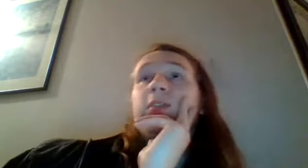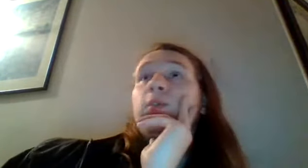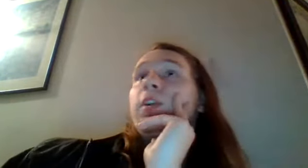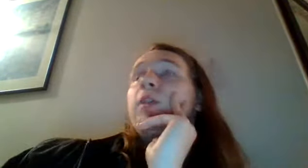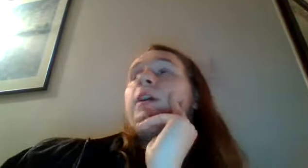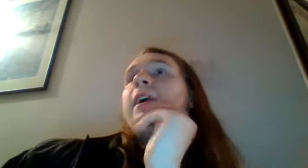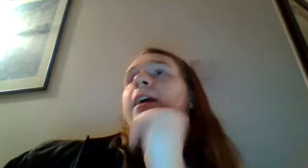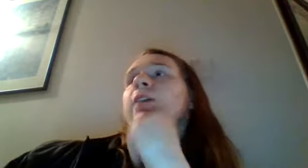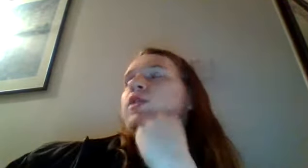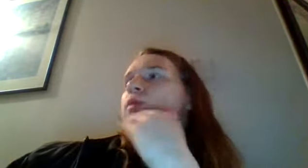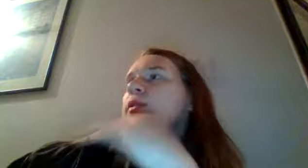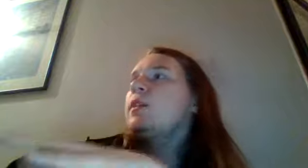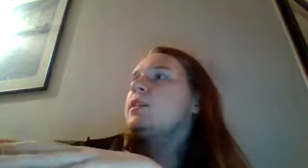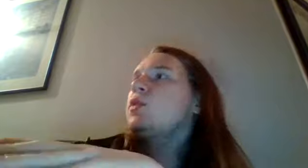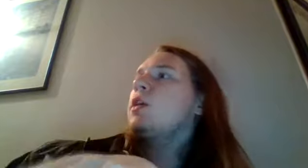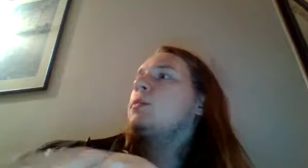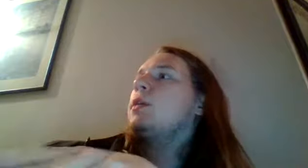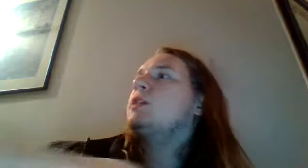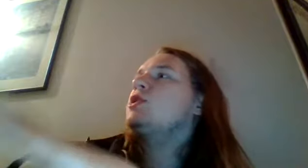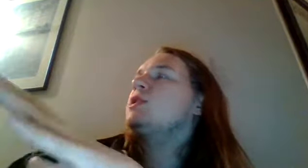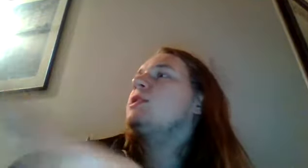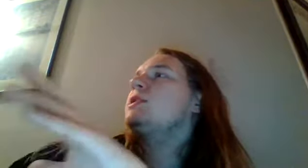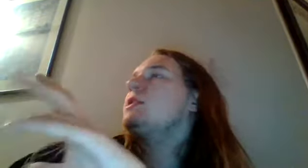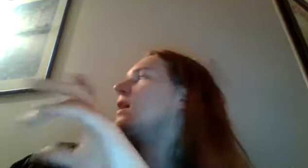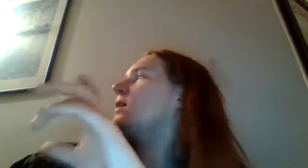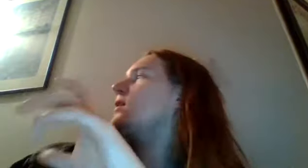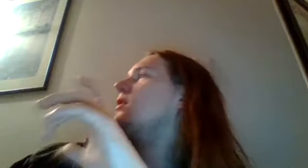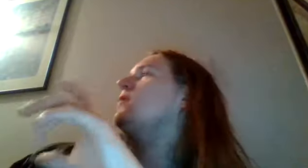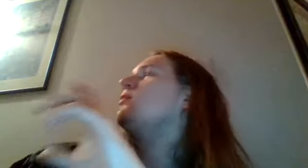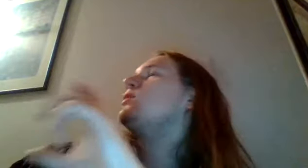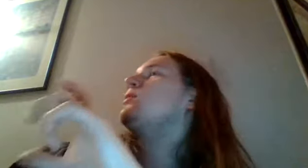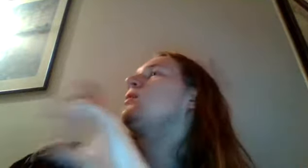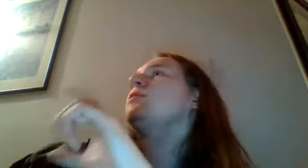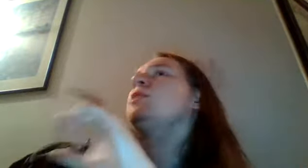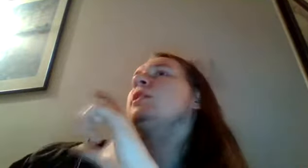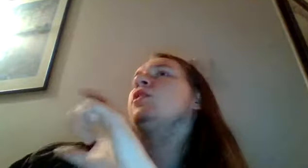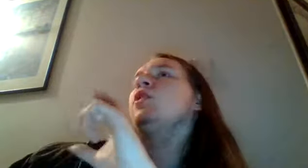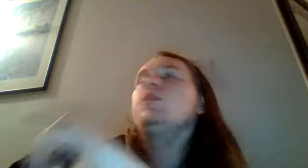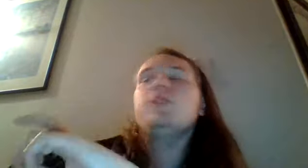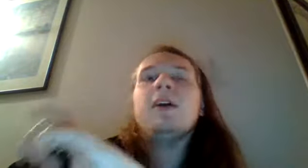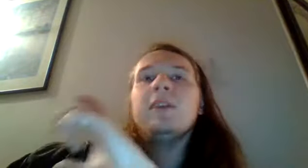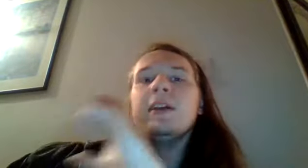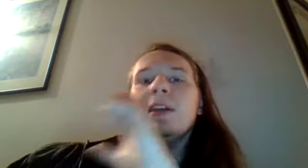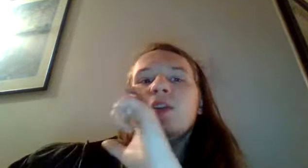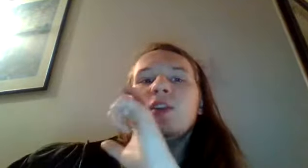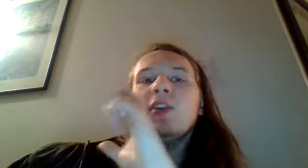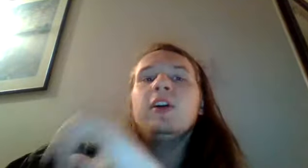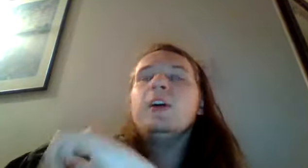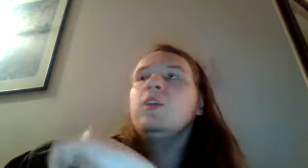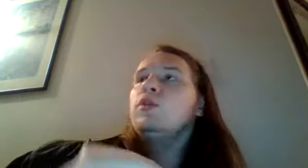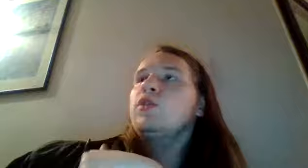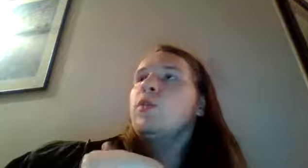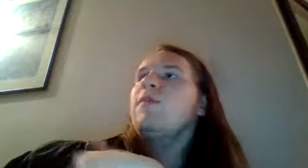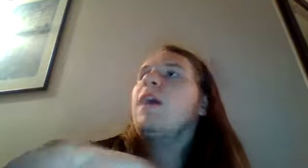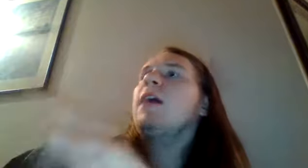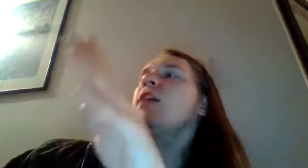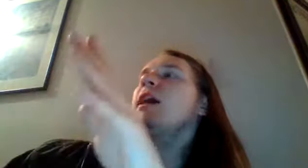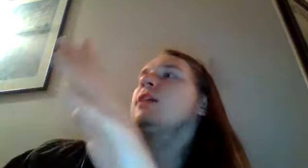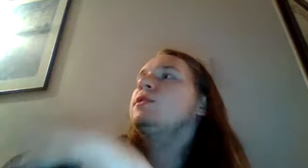to school though and she's with the friends of the water park and she sees the tiny little evil spirit of little girl of a little girl who's throwing firecrackers